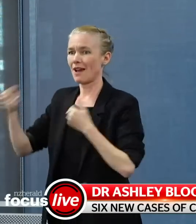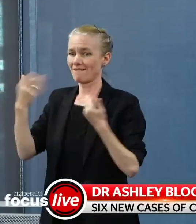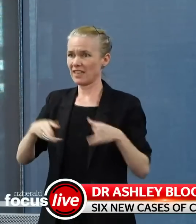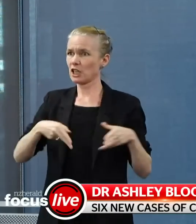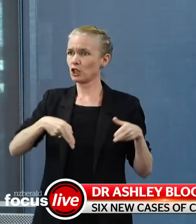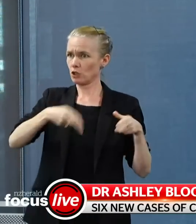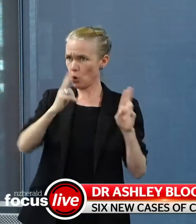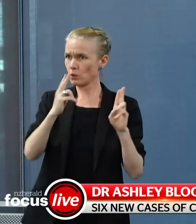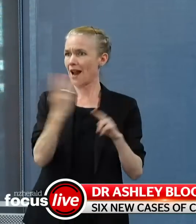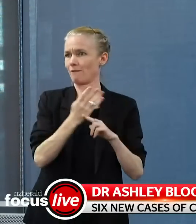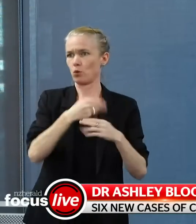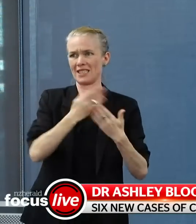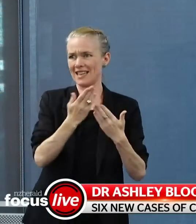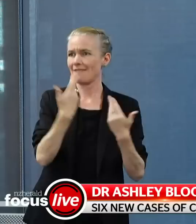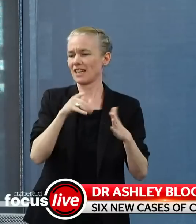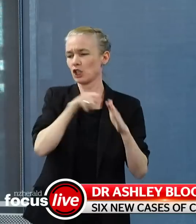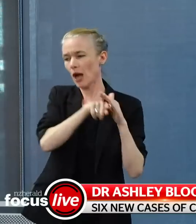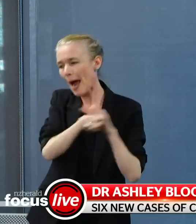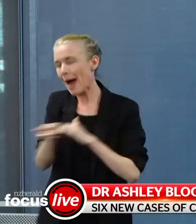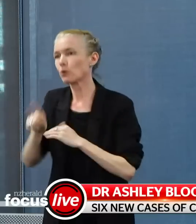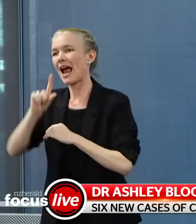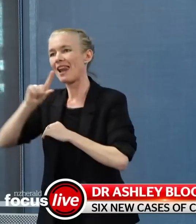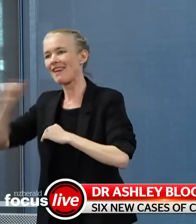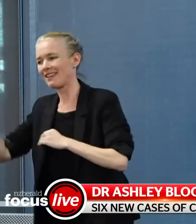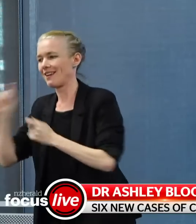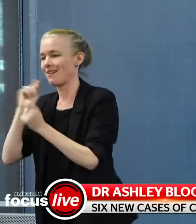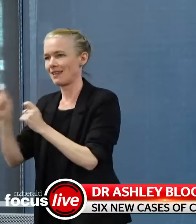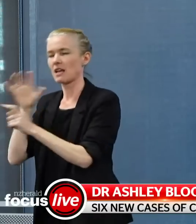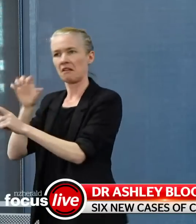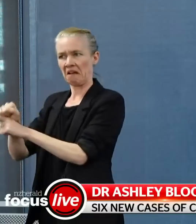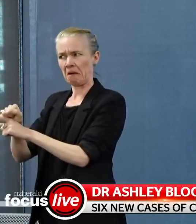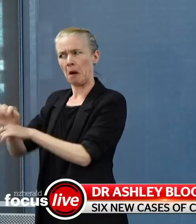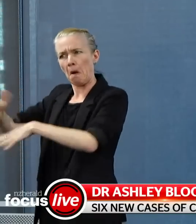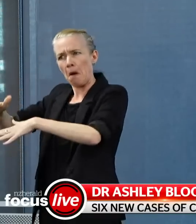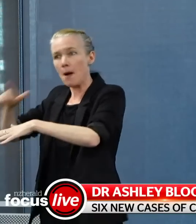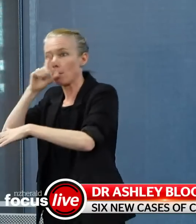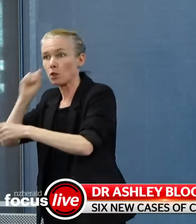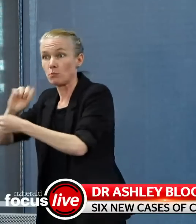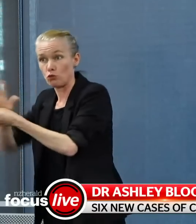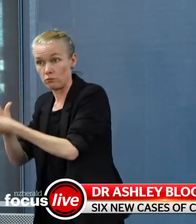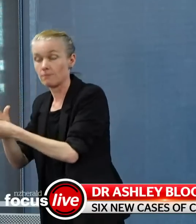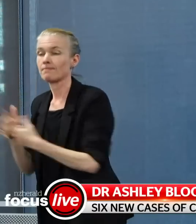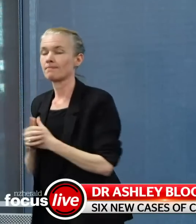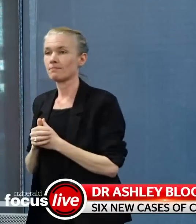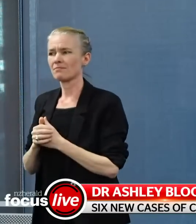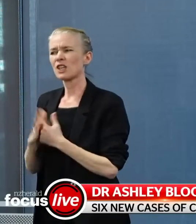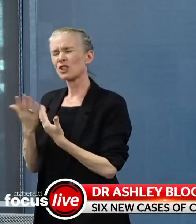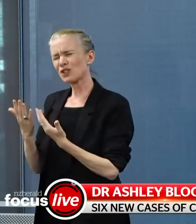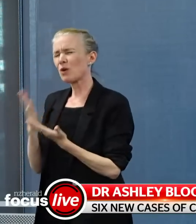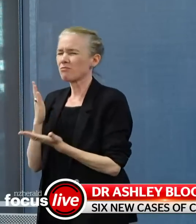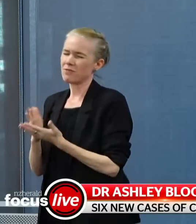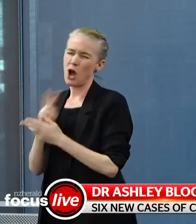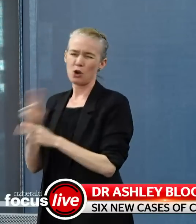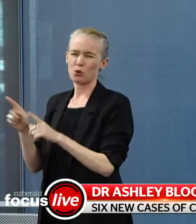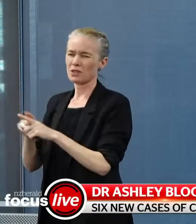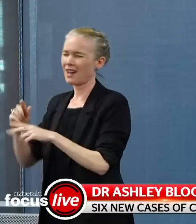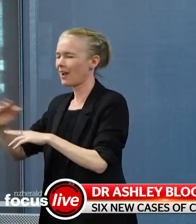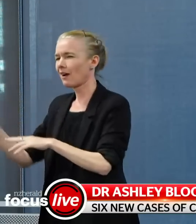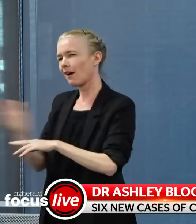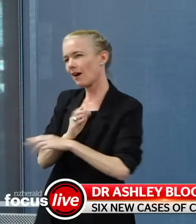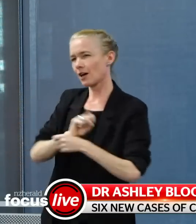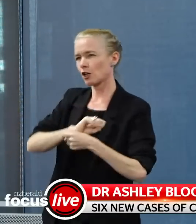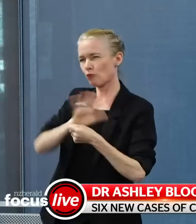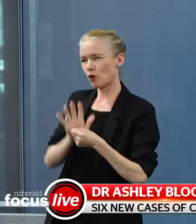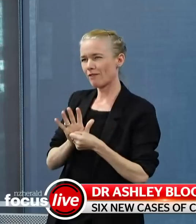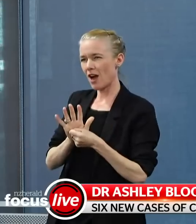So it was one of those results where even on the initial result, our strong impression was this was an old infection, but all precautions were